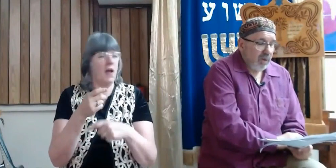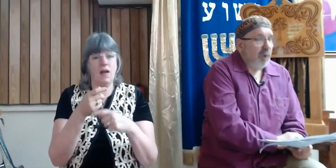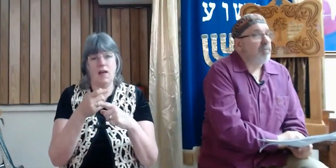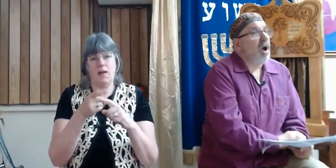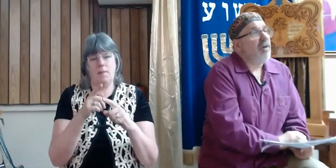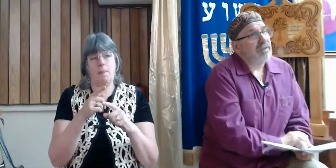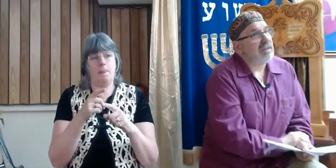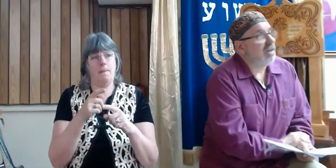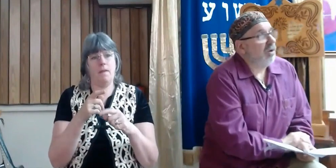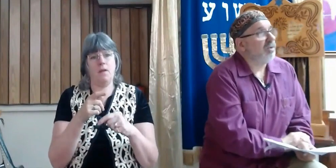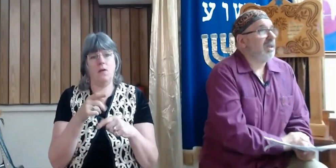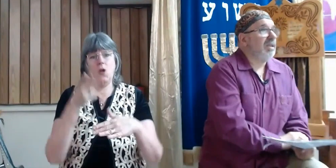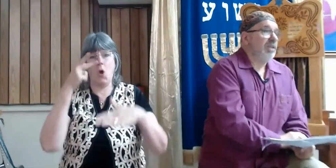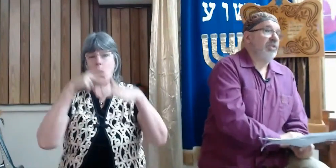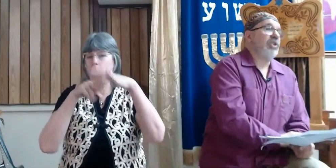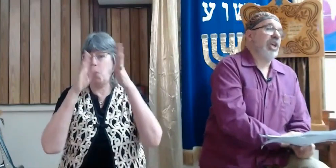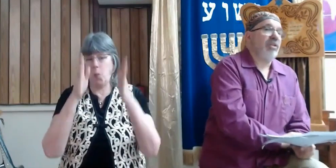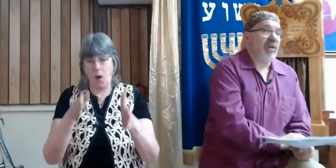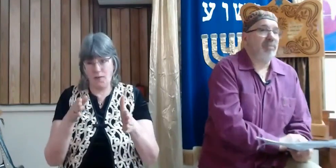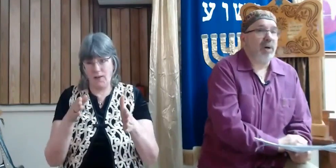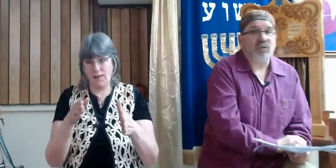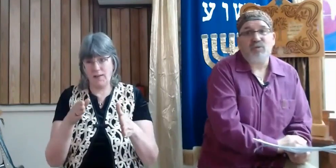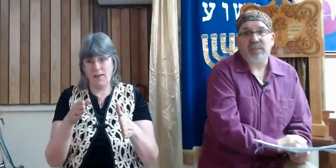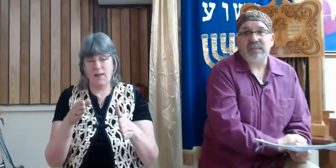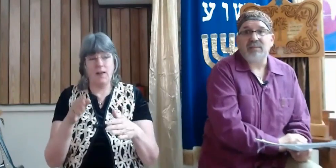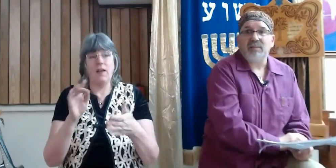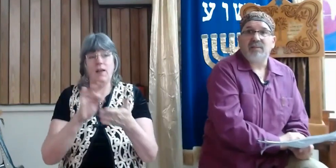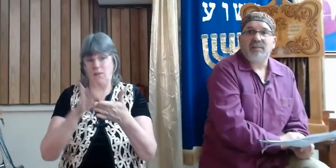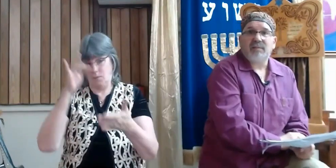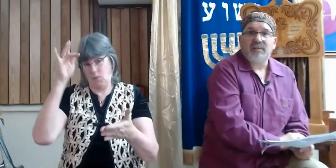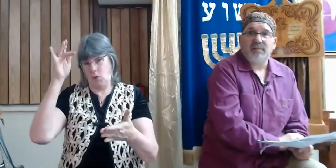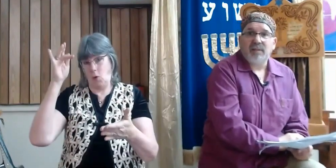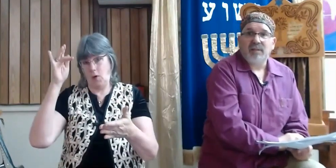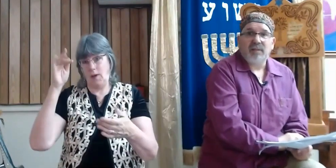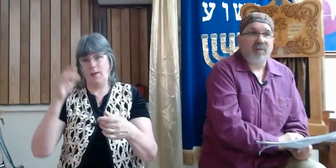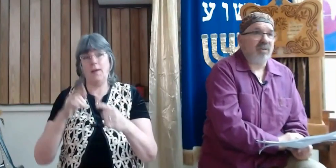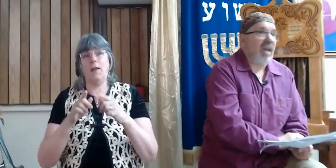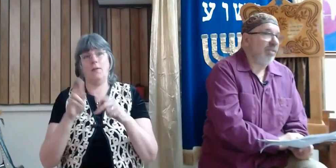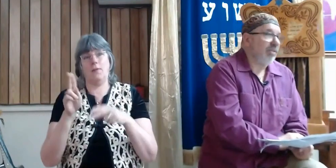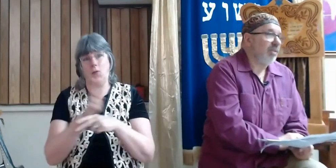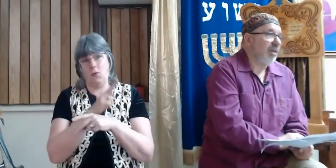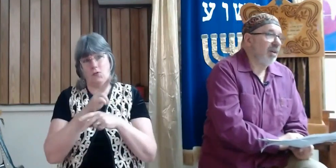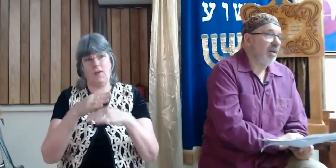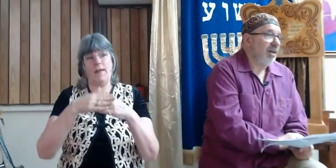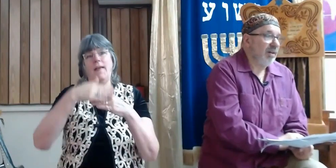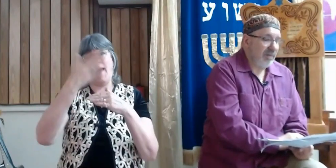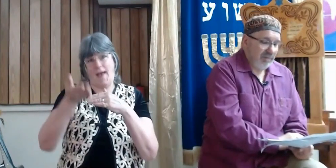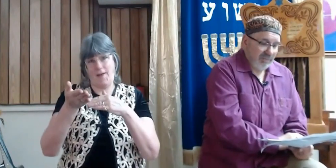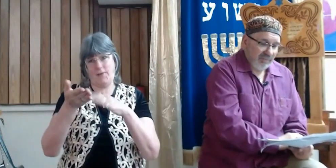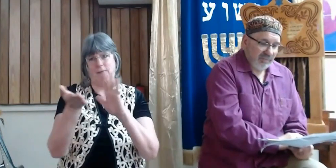A prophet's glory is generally posthumous after death.